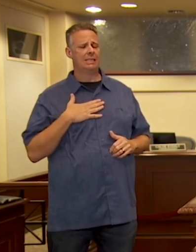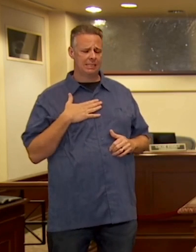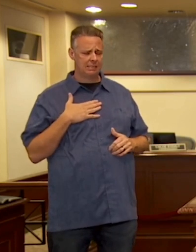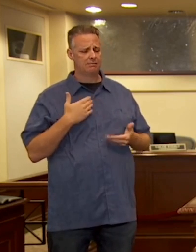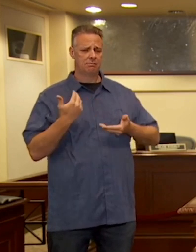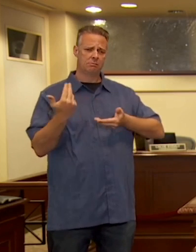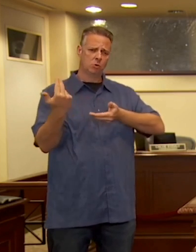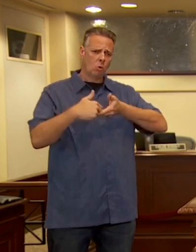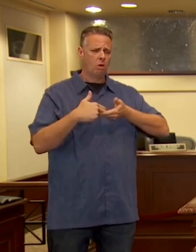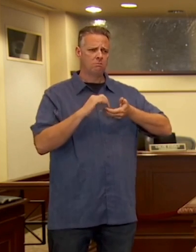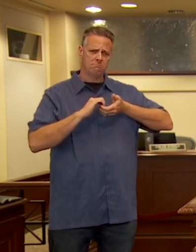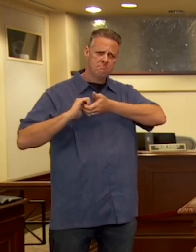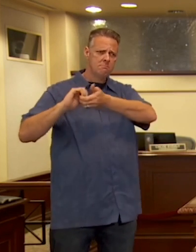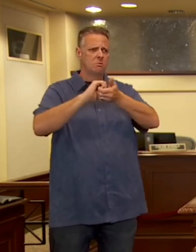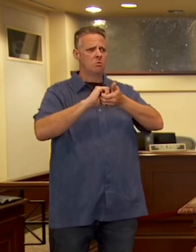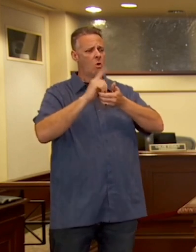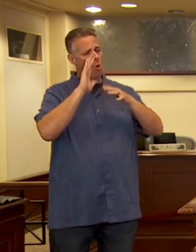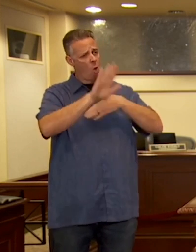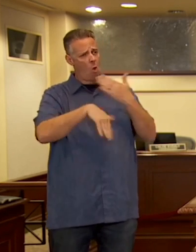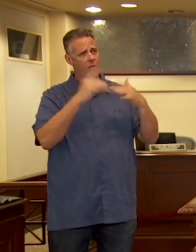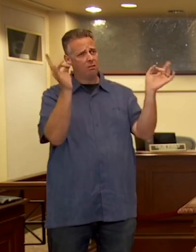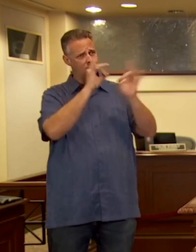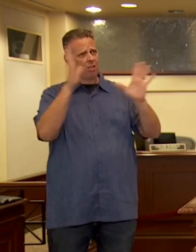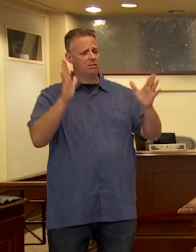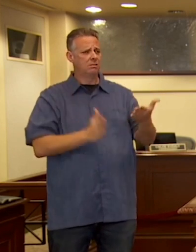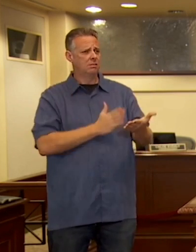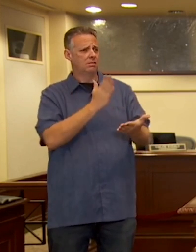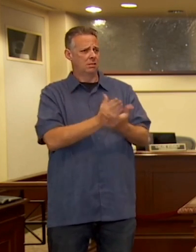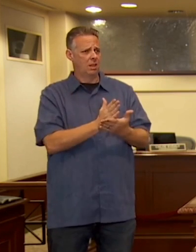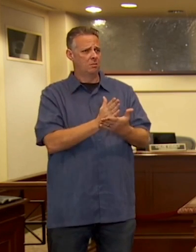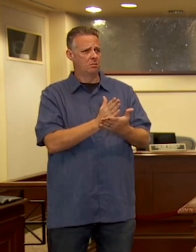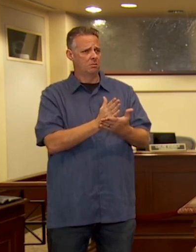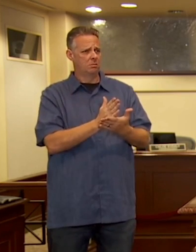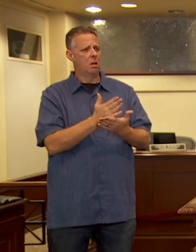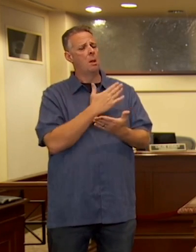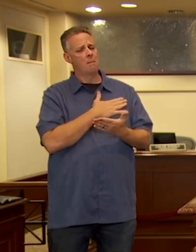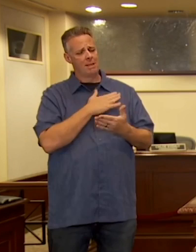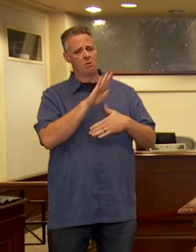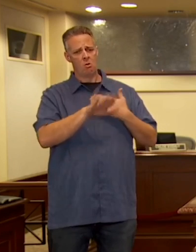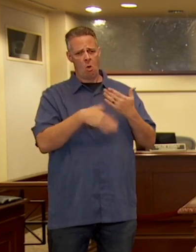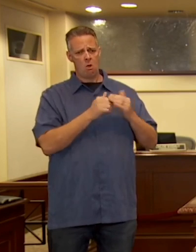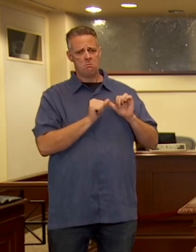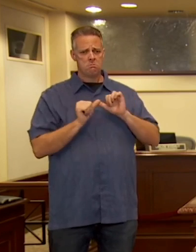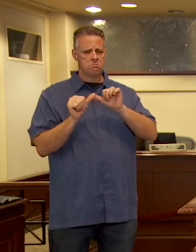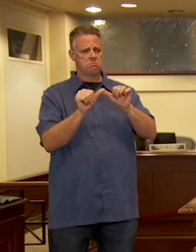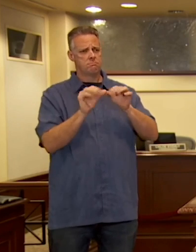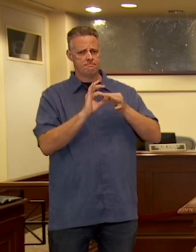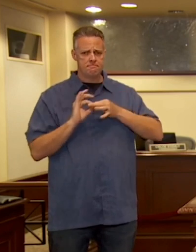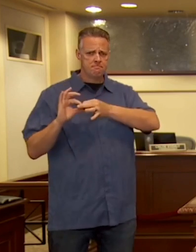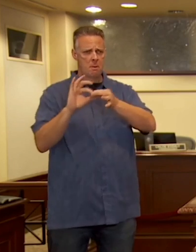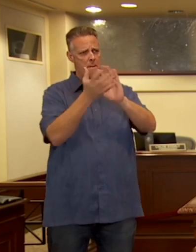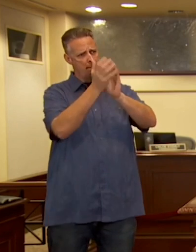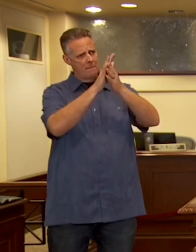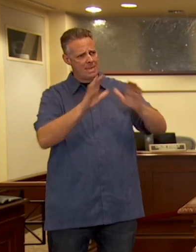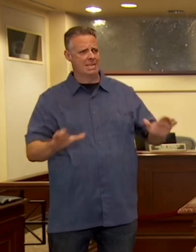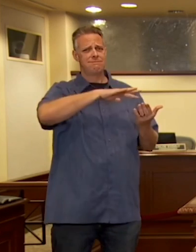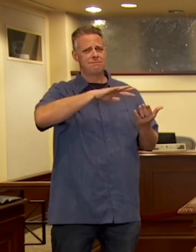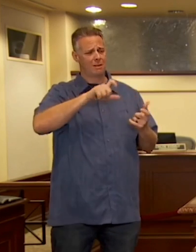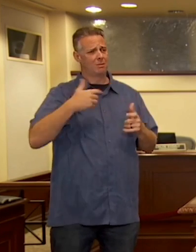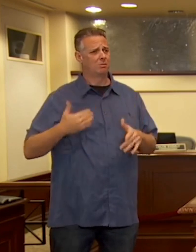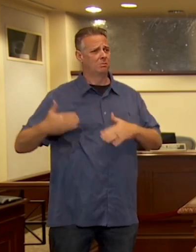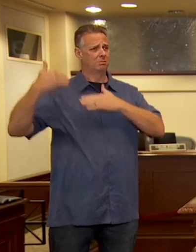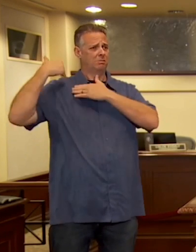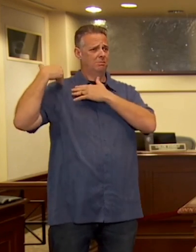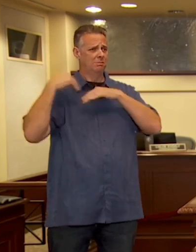know, this is what's going on in our country now where we used to have a free press, but now it's nowhere to be found in our former fourth estate.